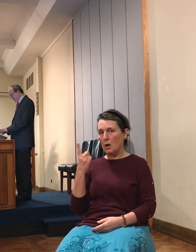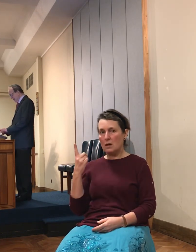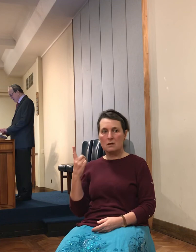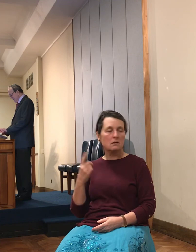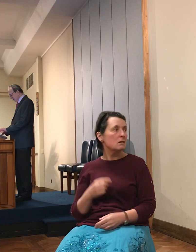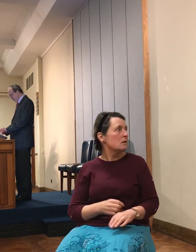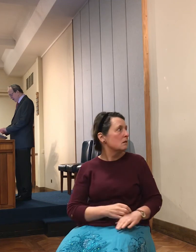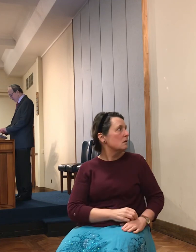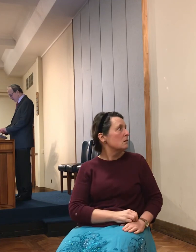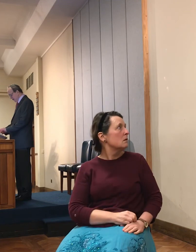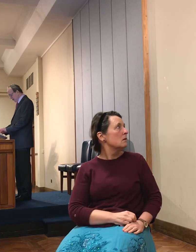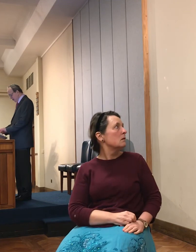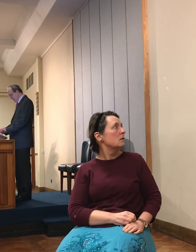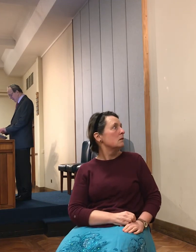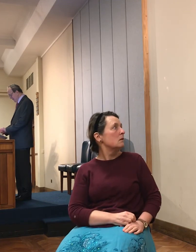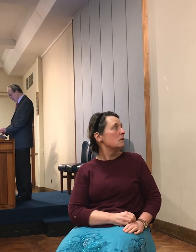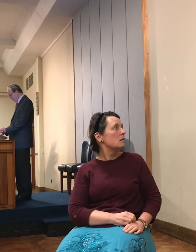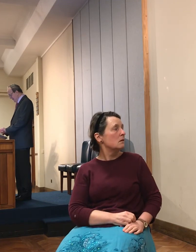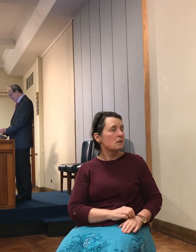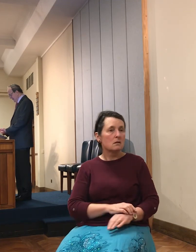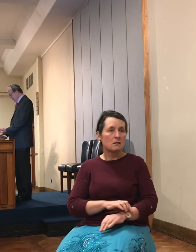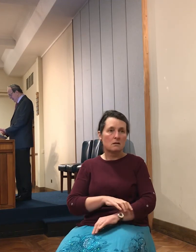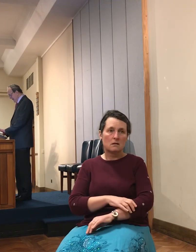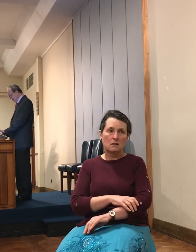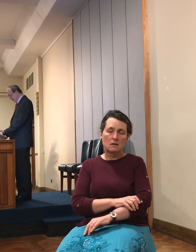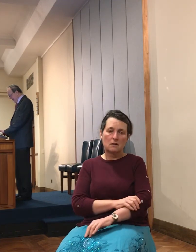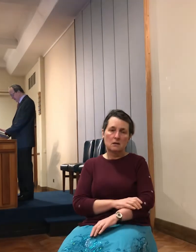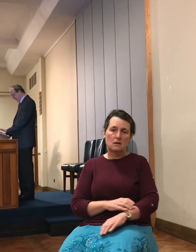Hymn number 301. I am waiting.